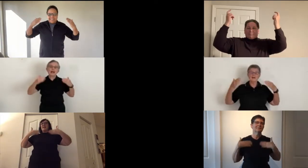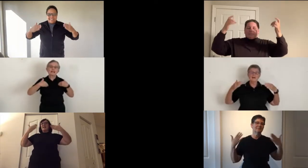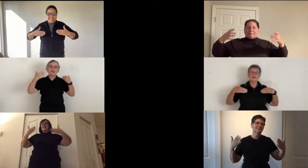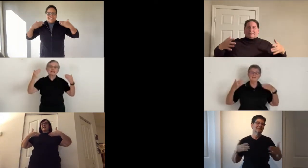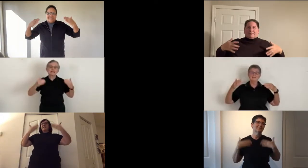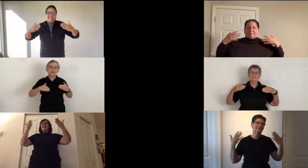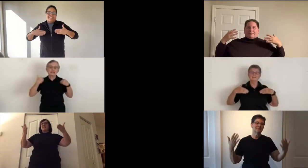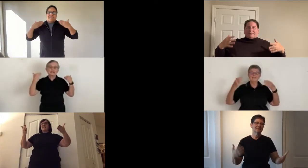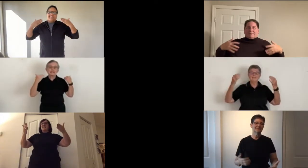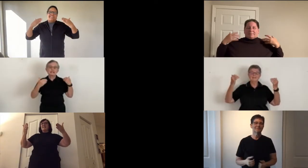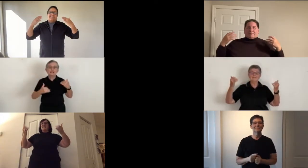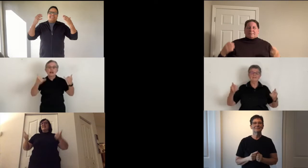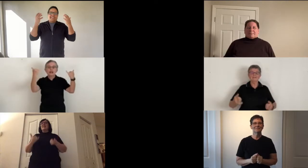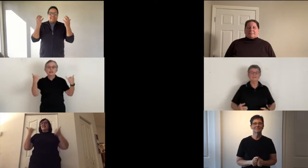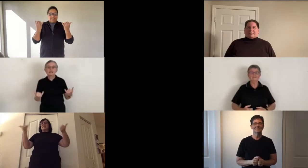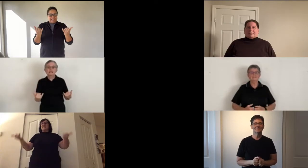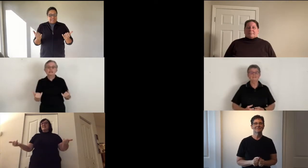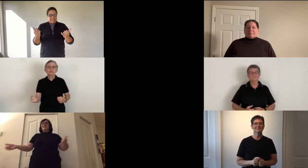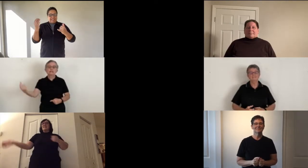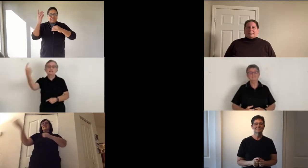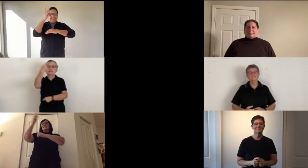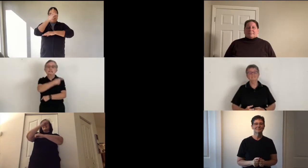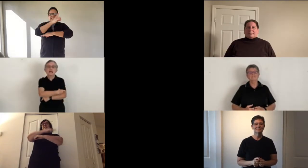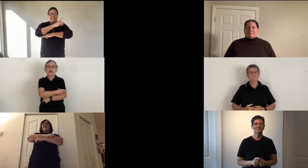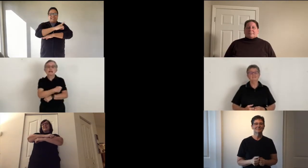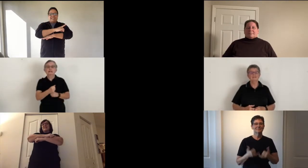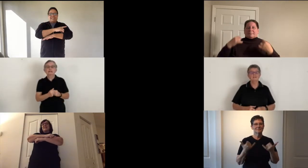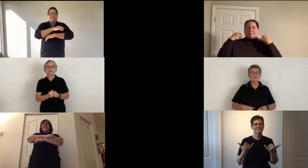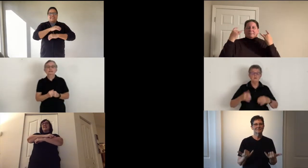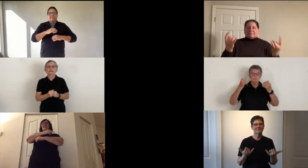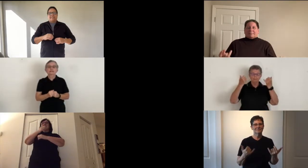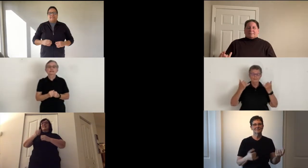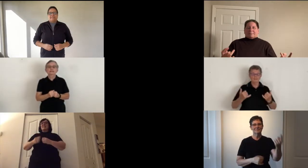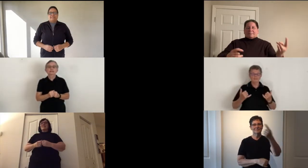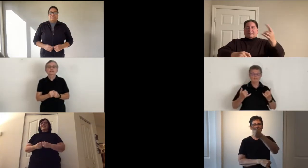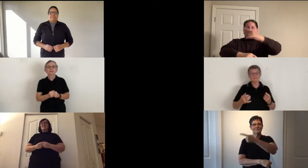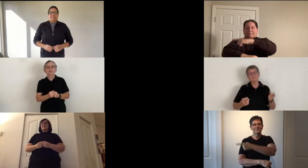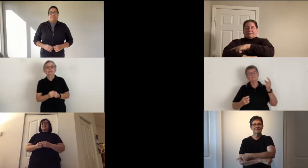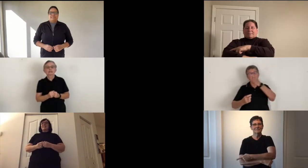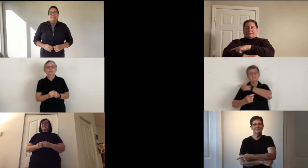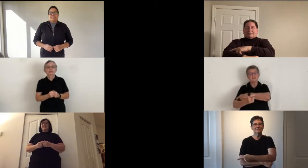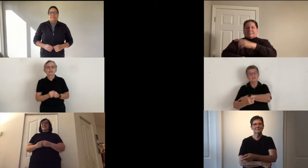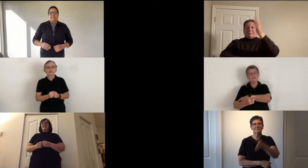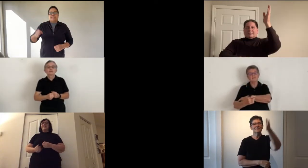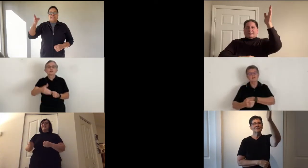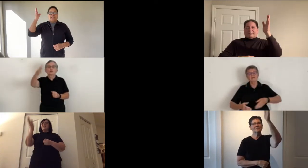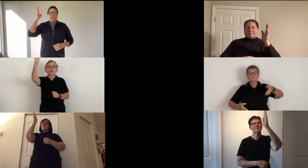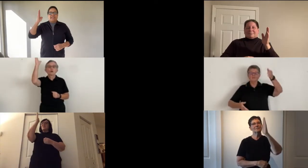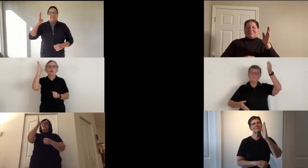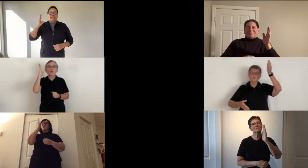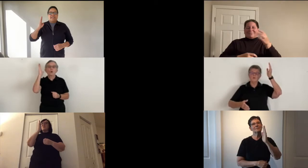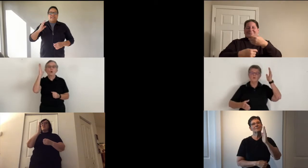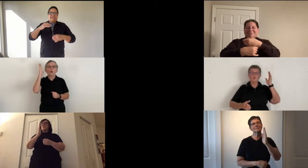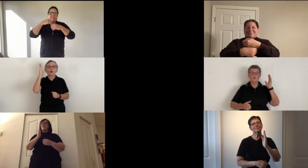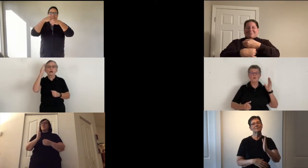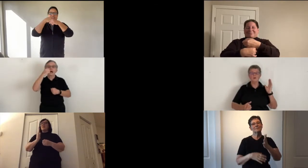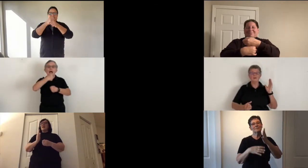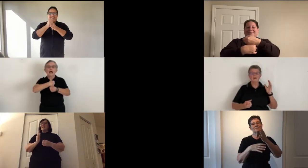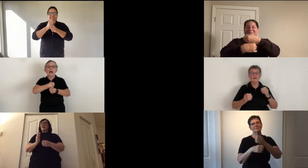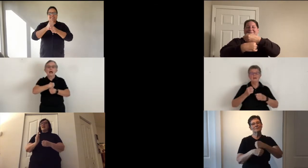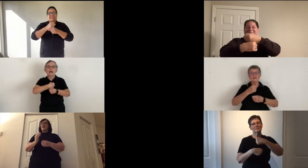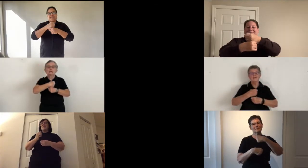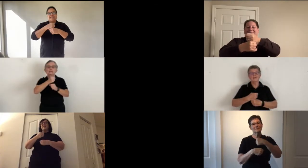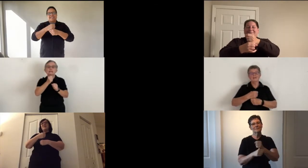glad in it. This is the day, this is the day that the Lord